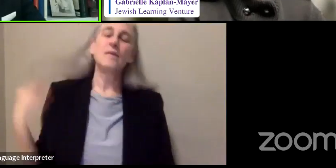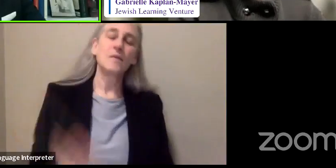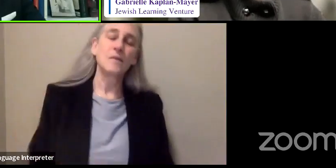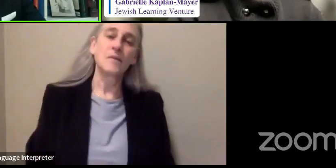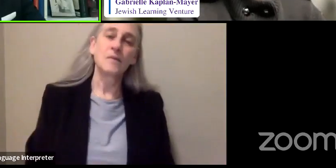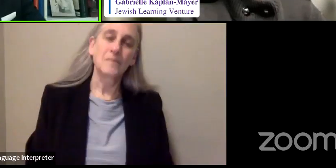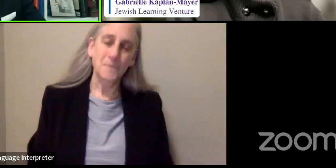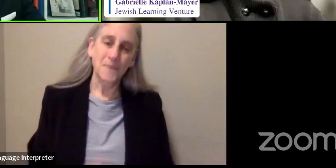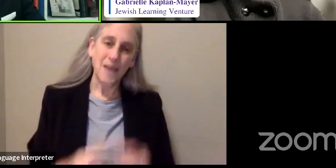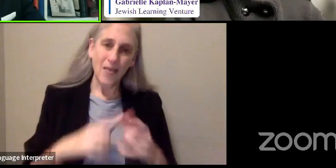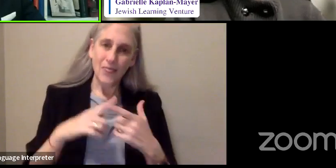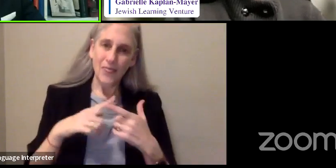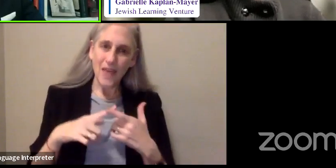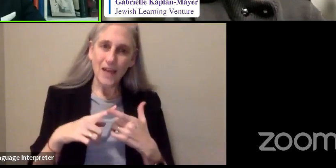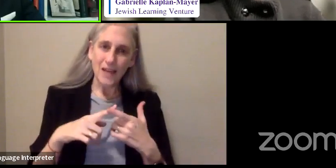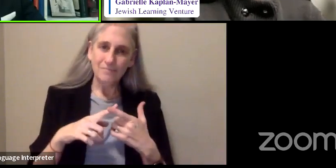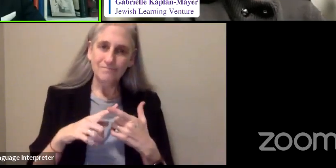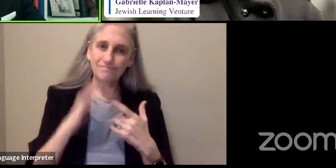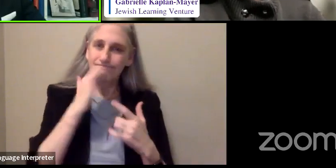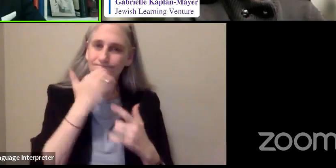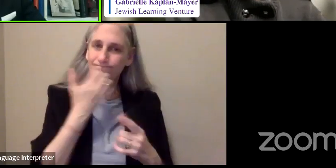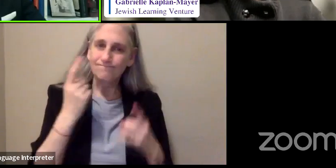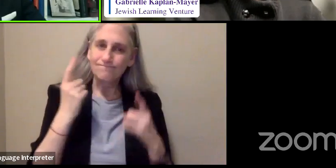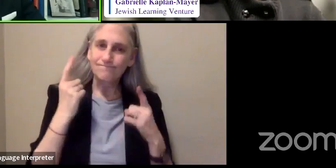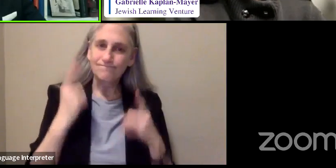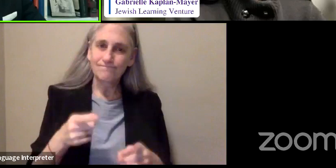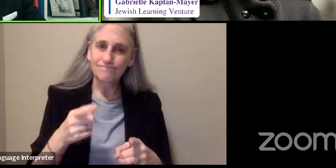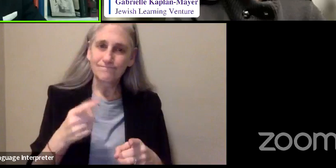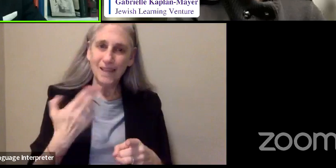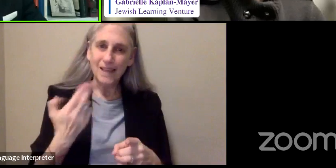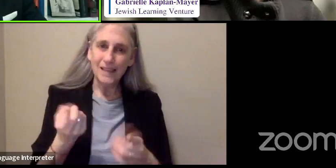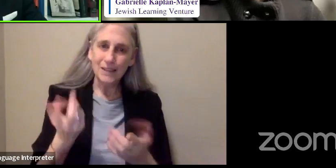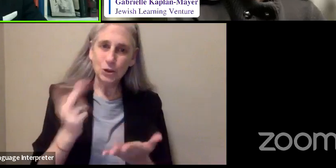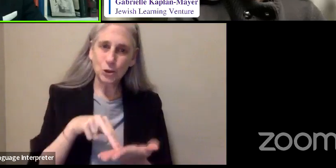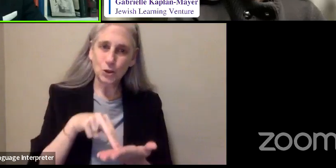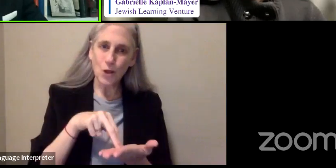And then suddenly he stood up.